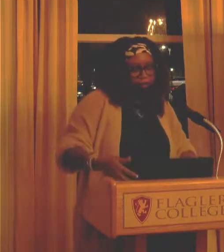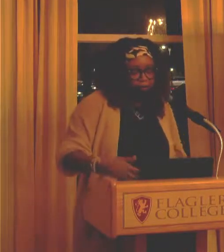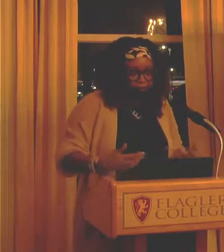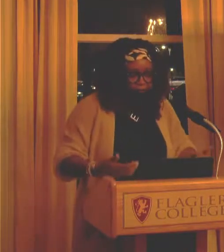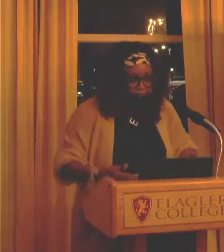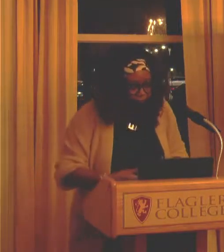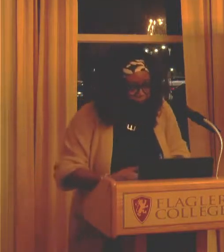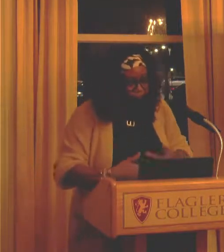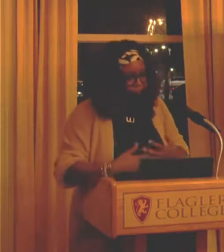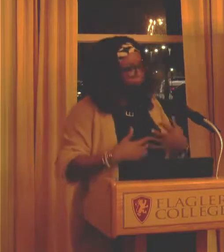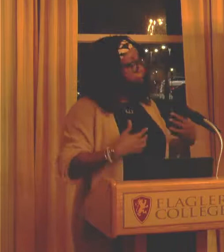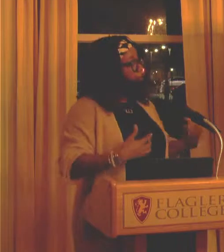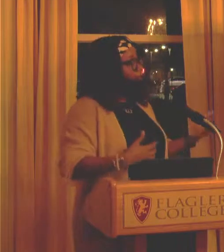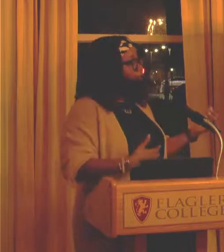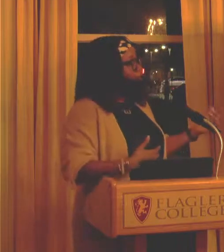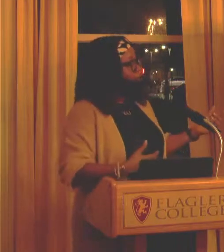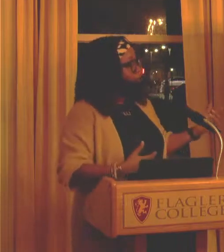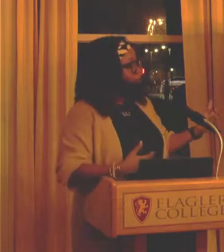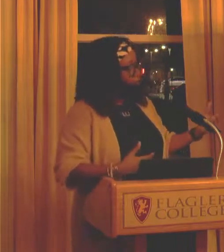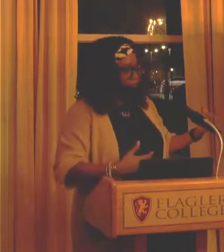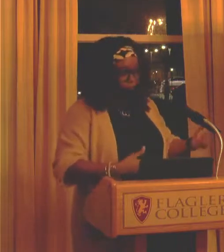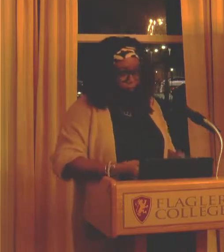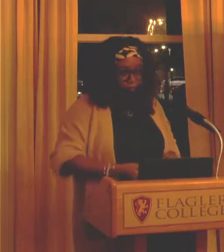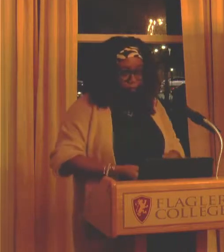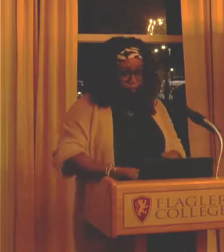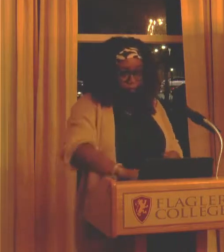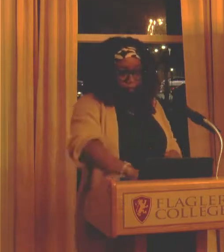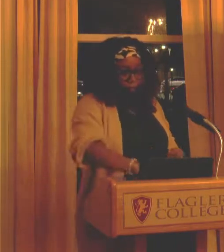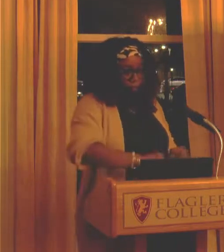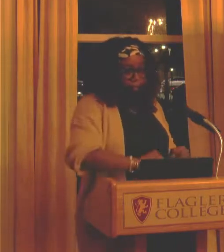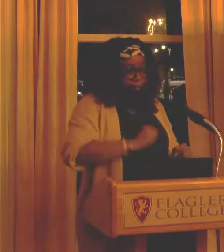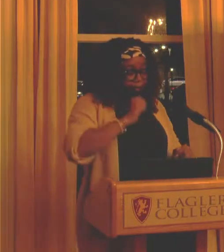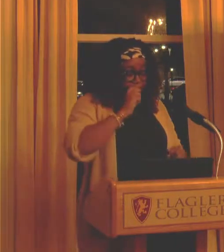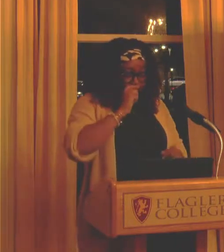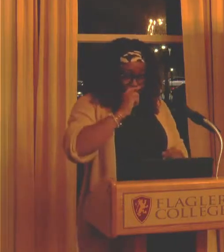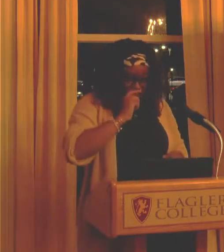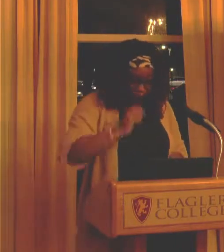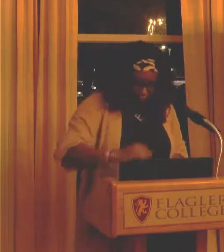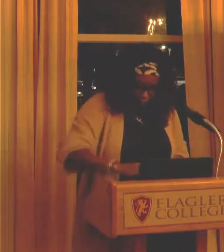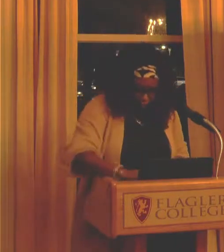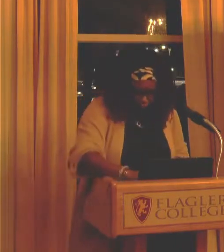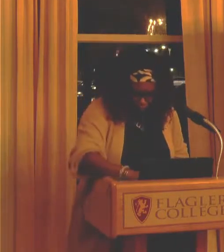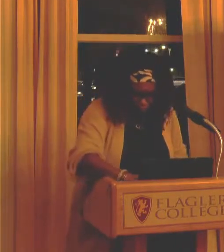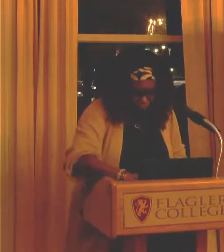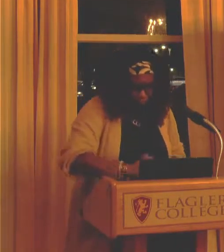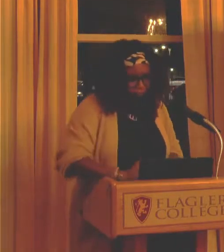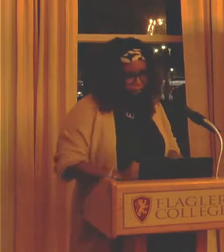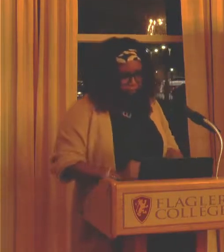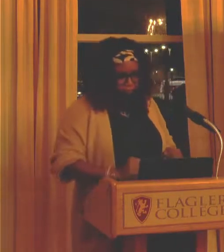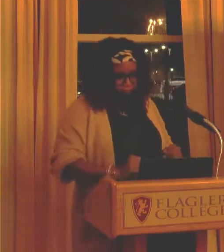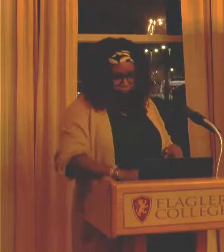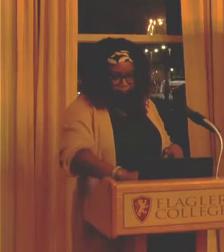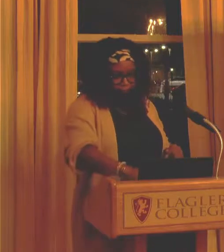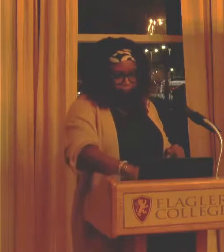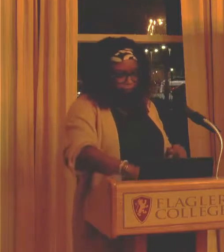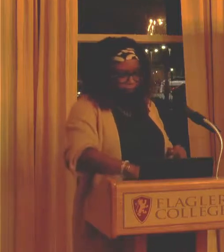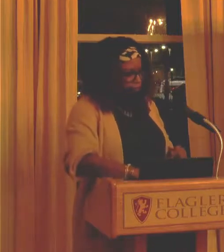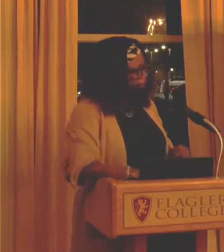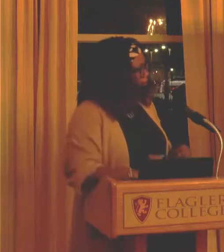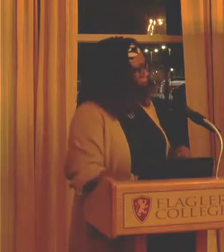what I do. And the idea was for all these women artists. I had no clue there were, I think there's like 14 or 16